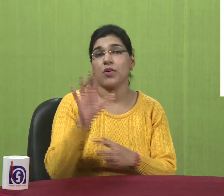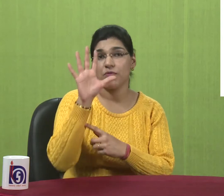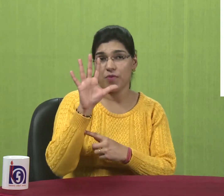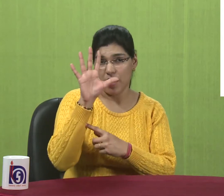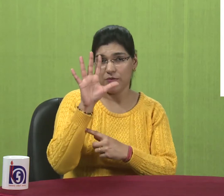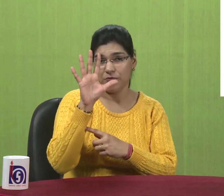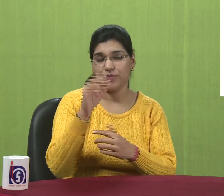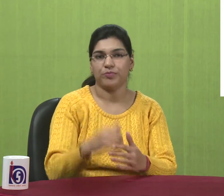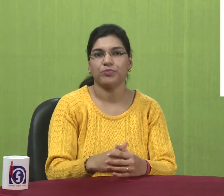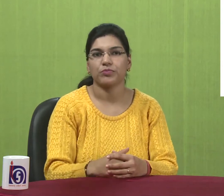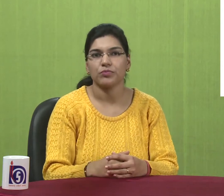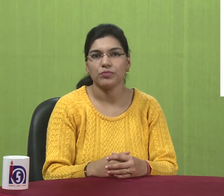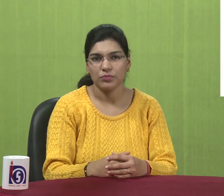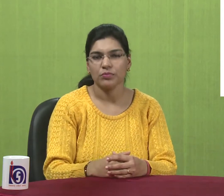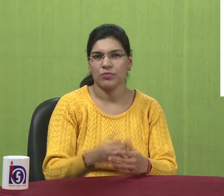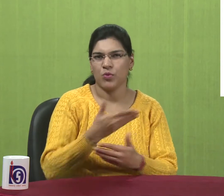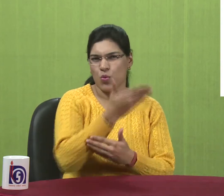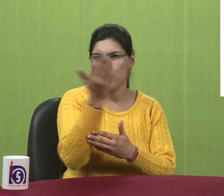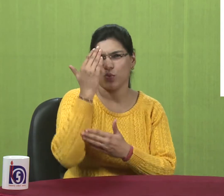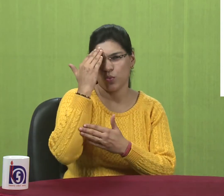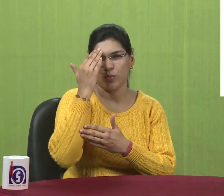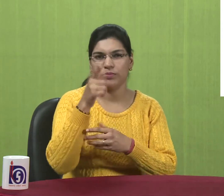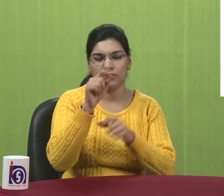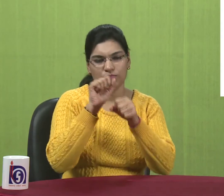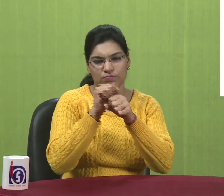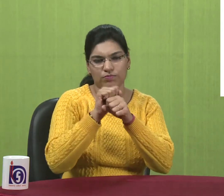Fifth point. Performance and maintenance.